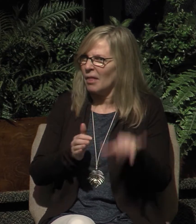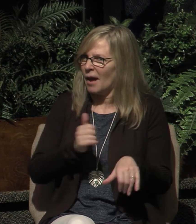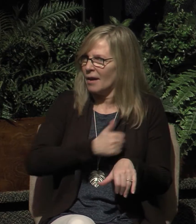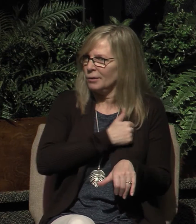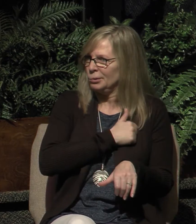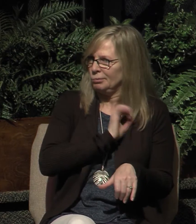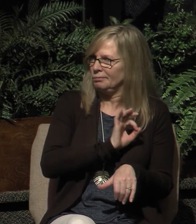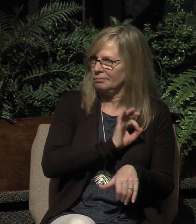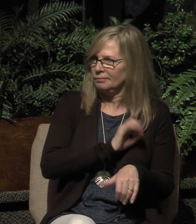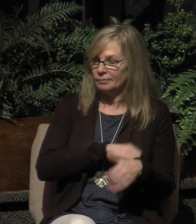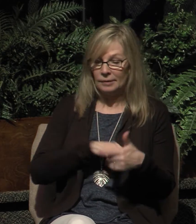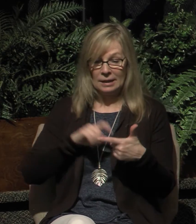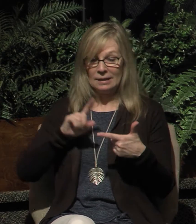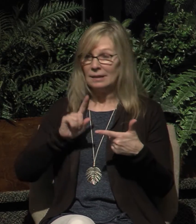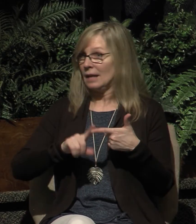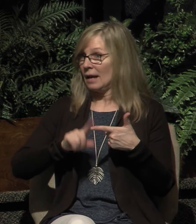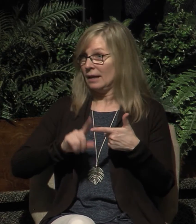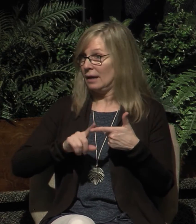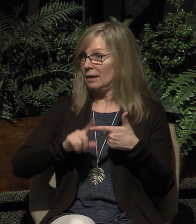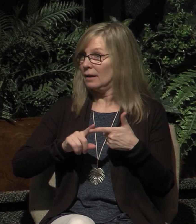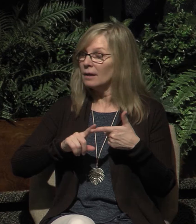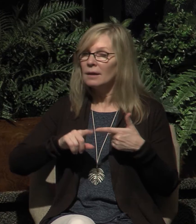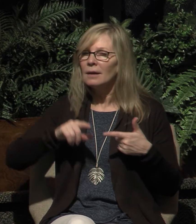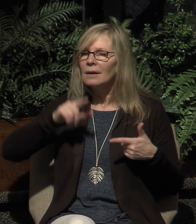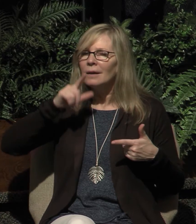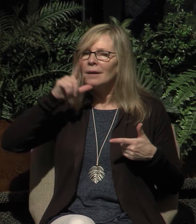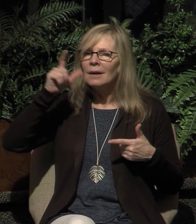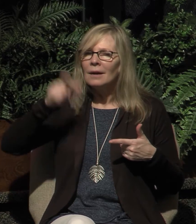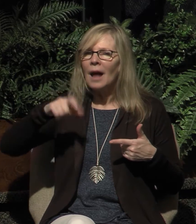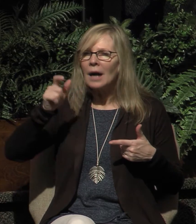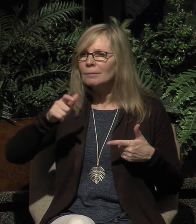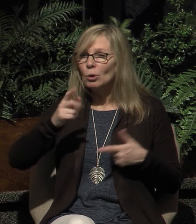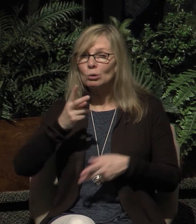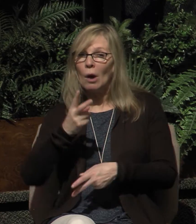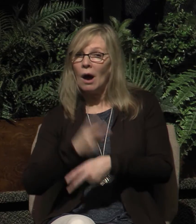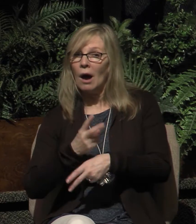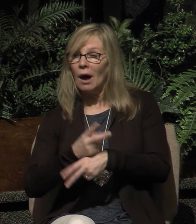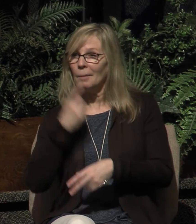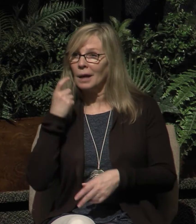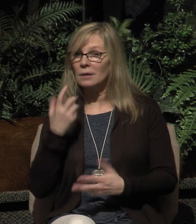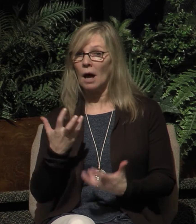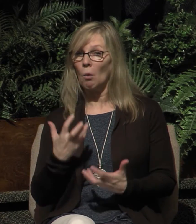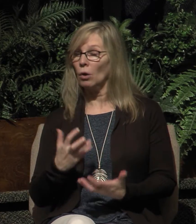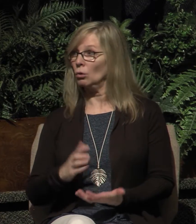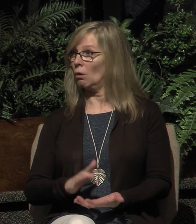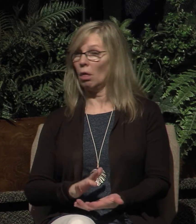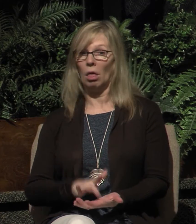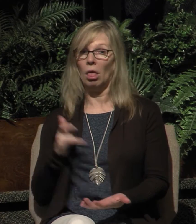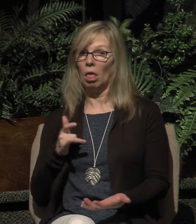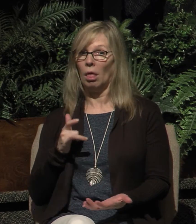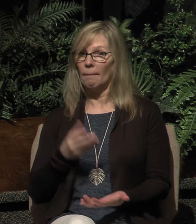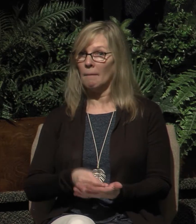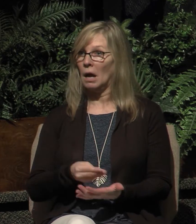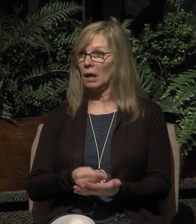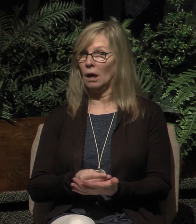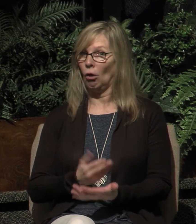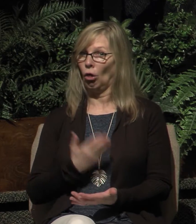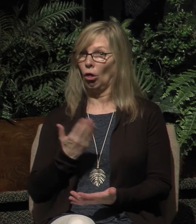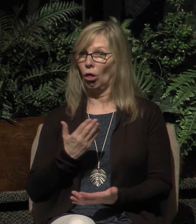Second, they are not to shepherd the members of the church in order to take financial advantage over them. In other